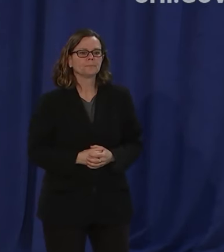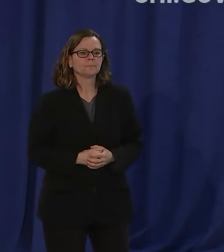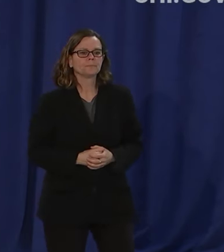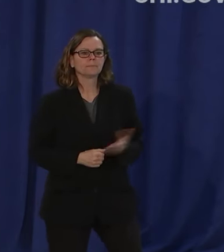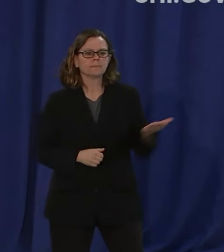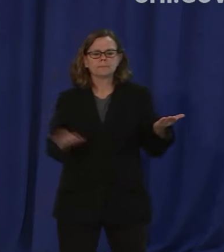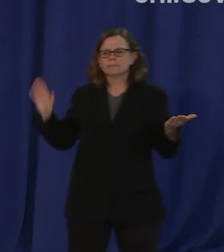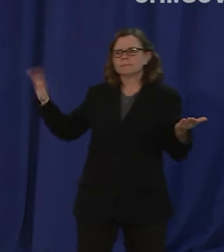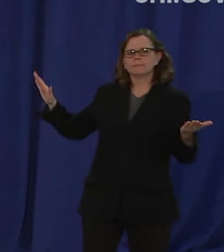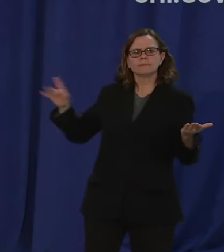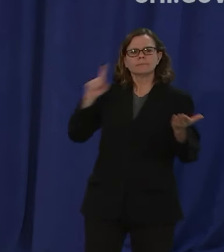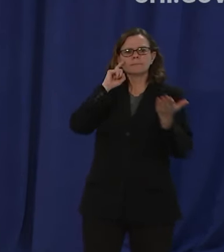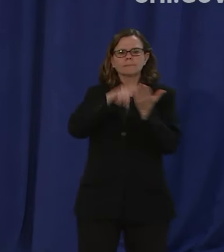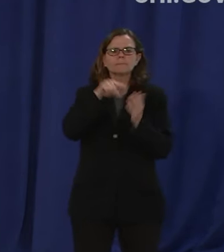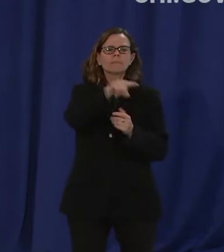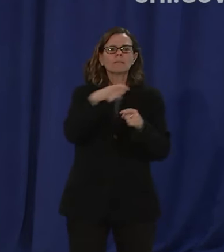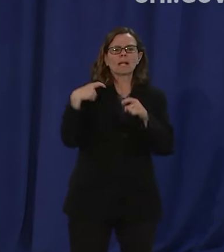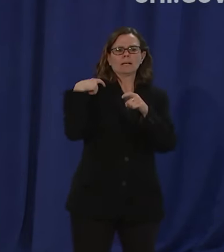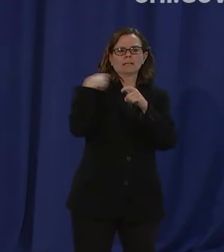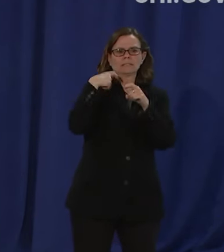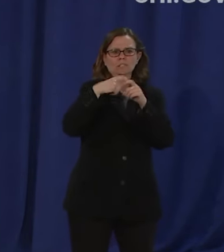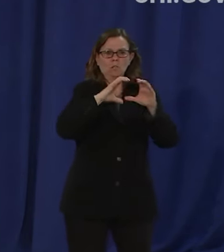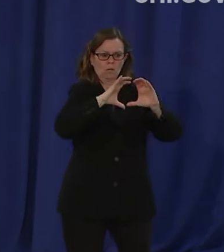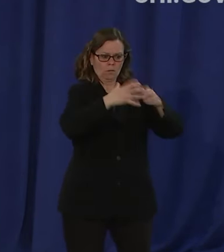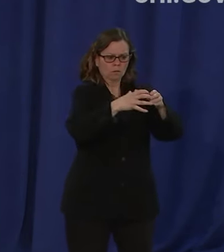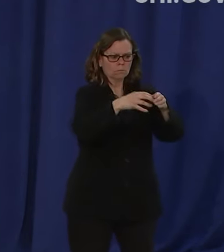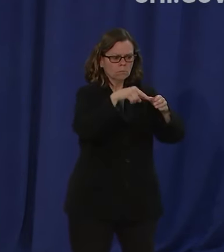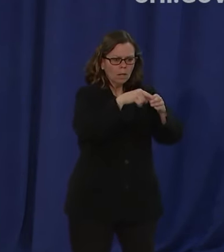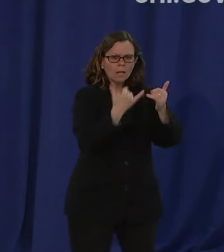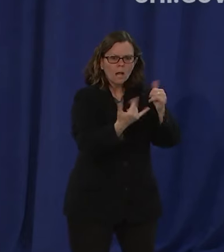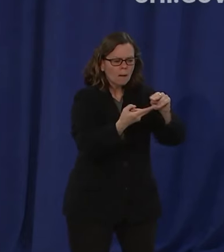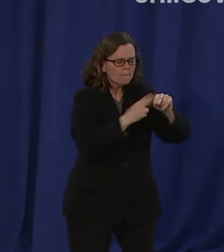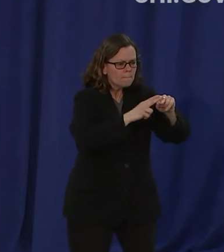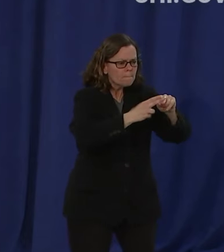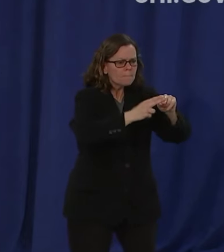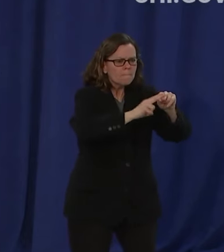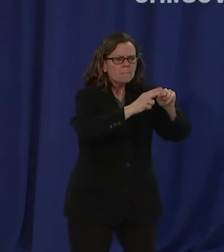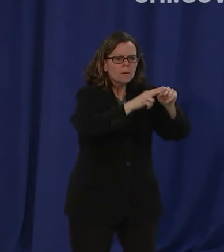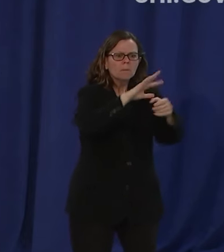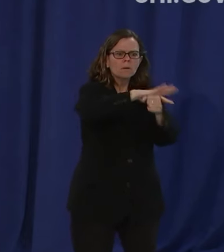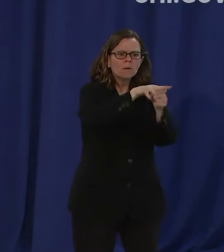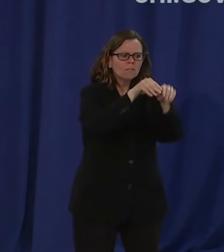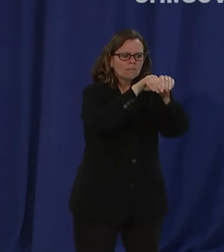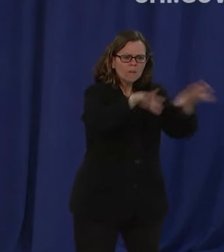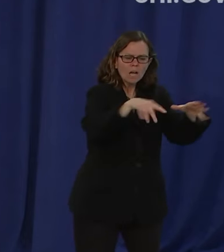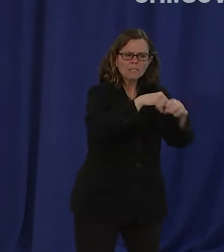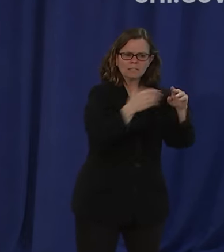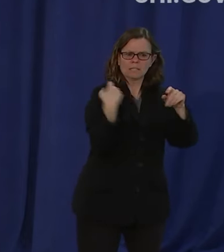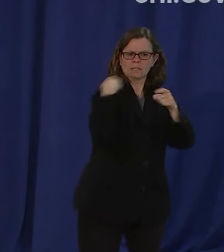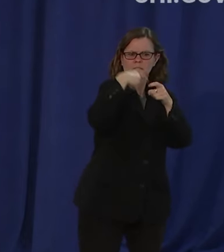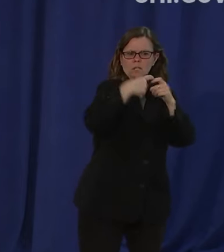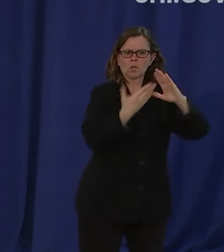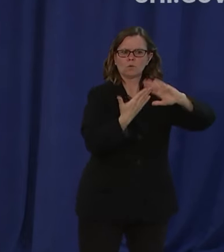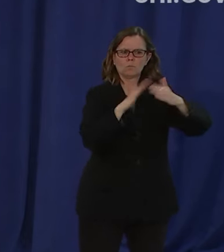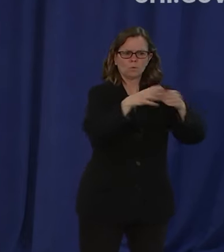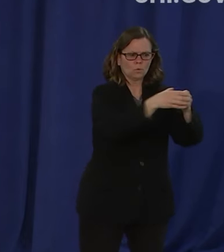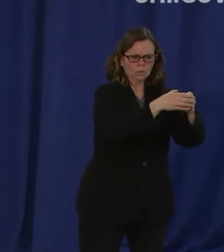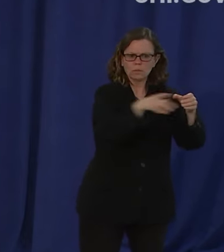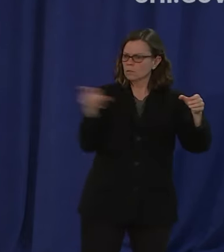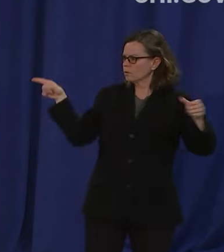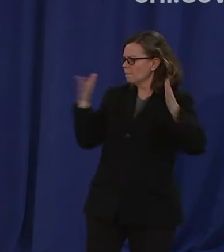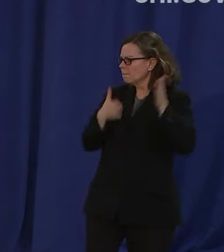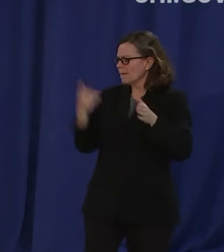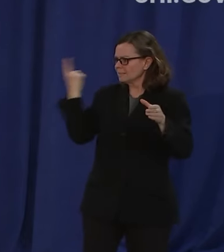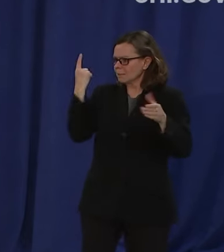exceed the demographics will there be any plan to help the community in particular yes we have to um when we announced